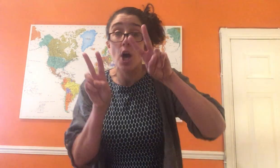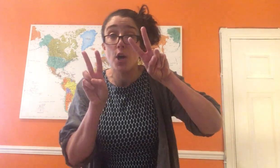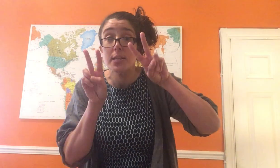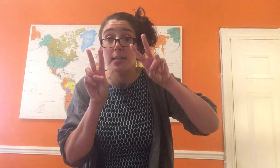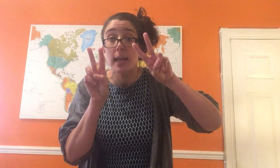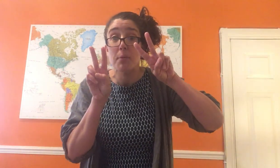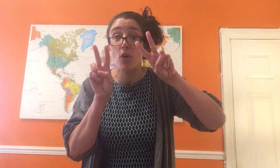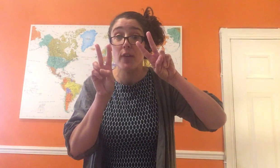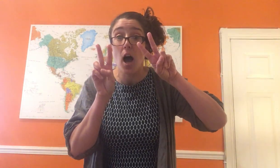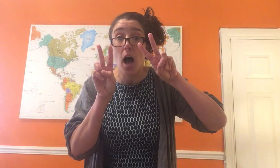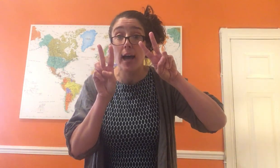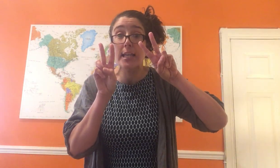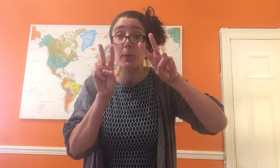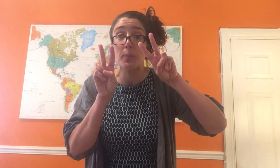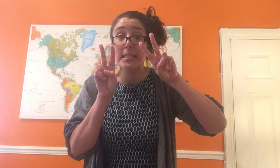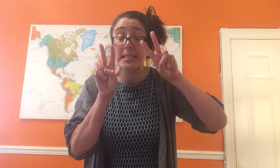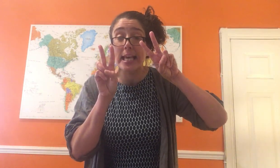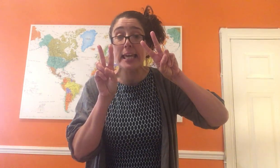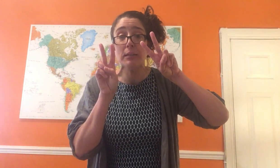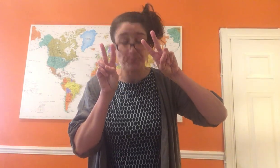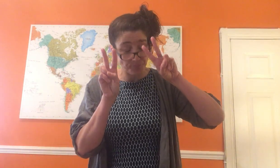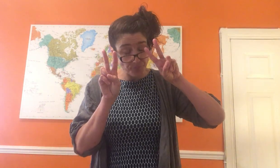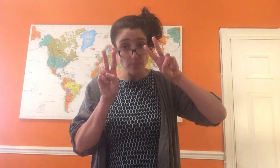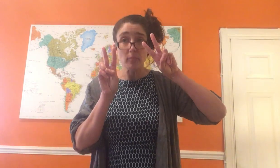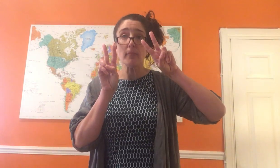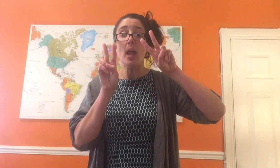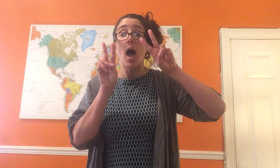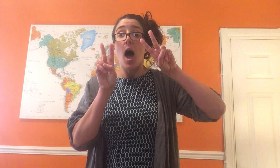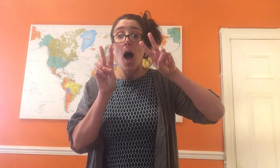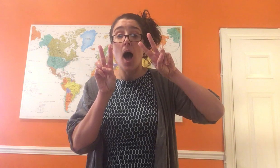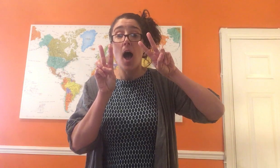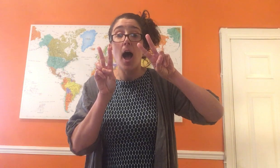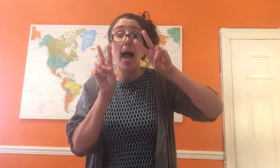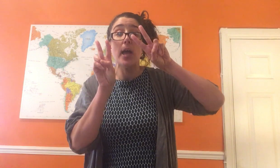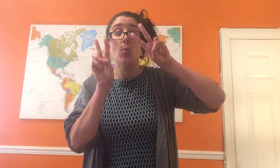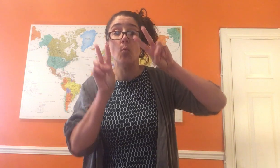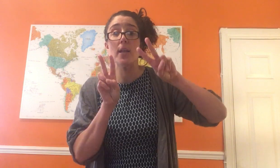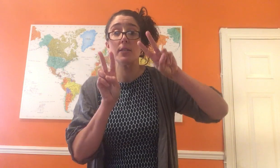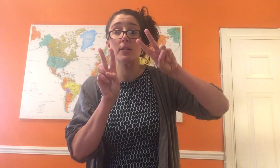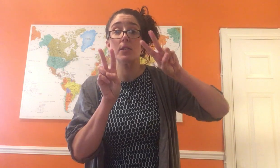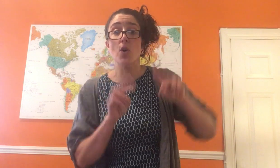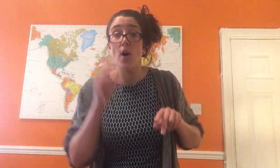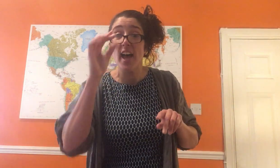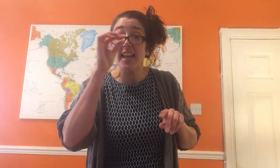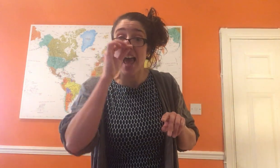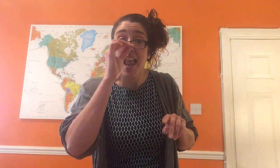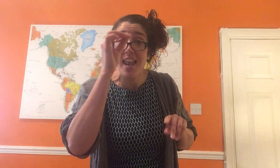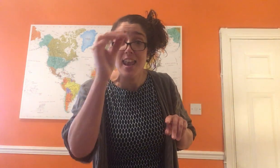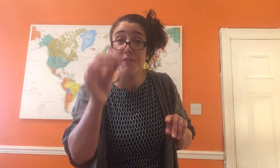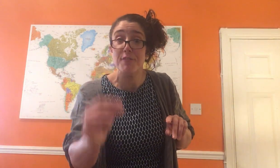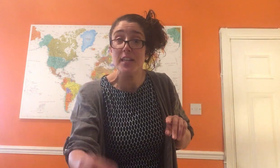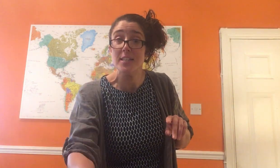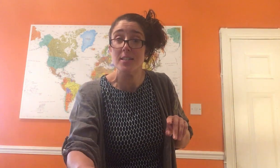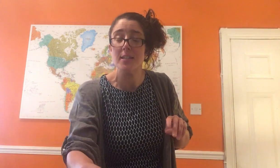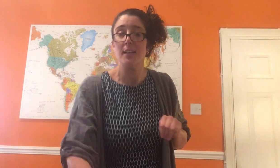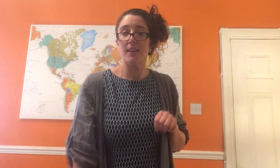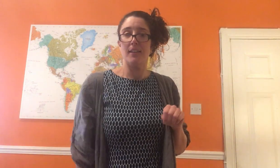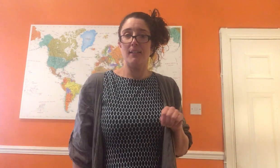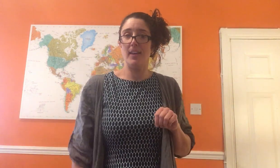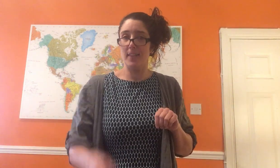goes, here we've got for our eyes when we see. I once saw an elephant. And